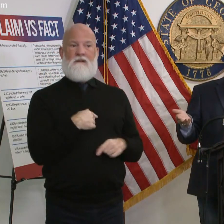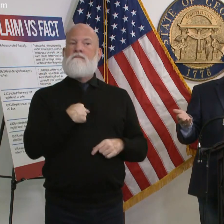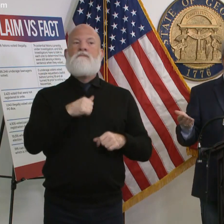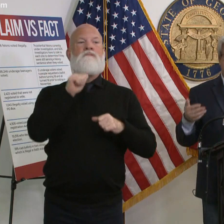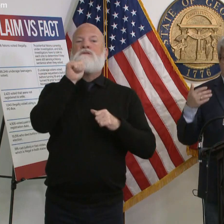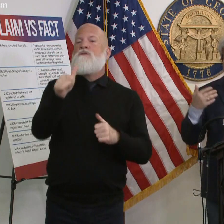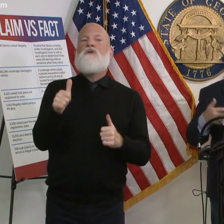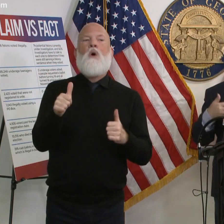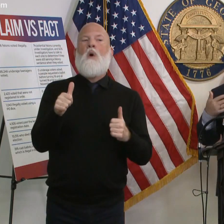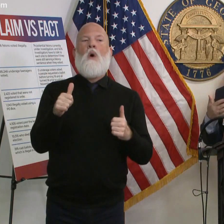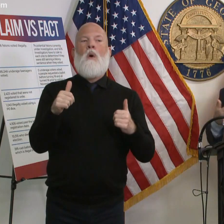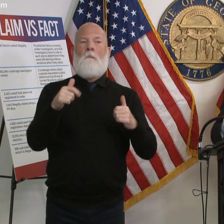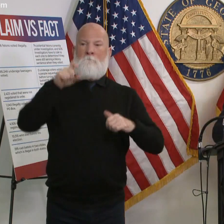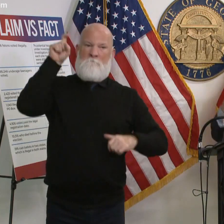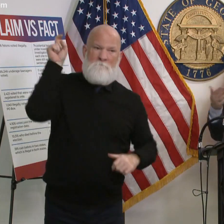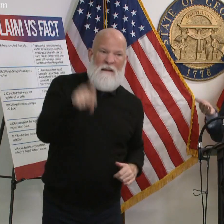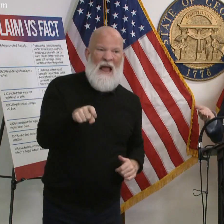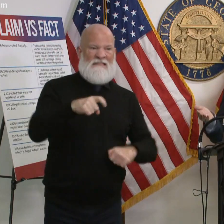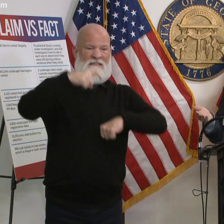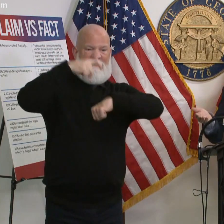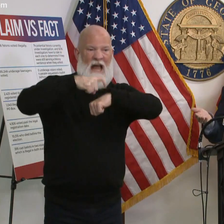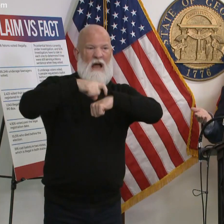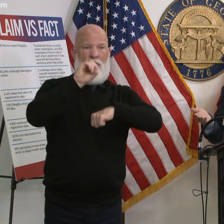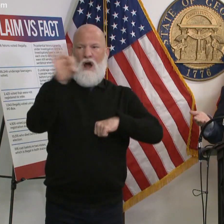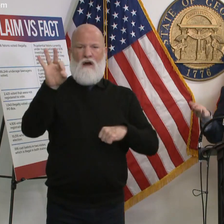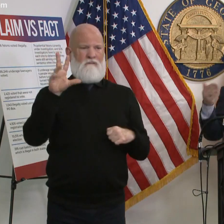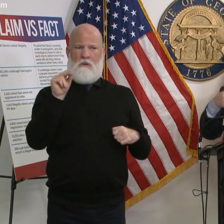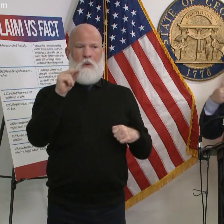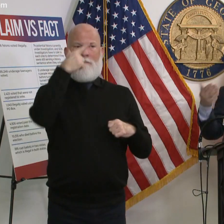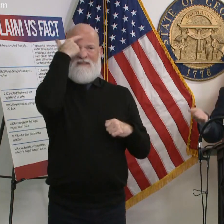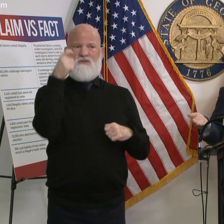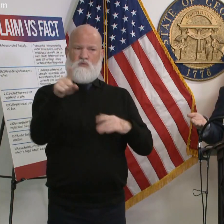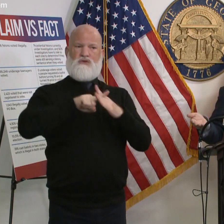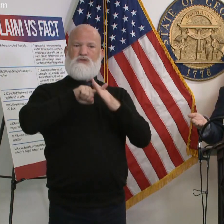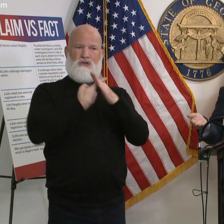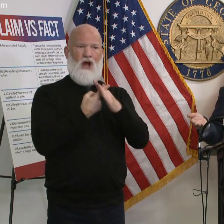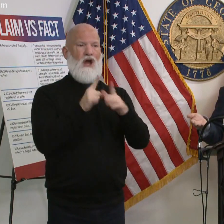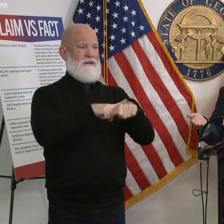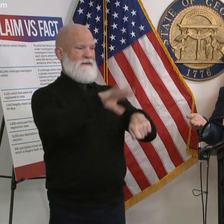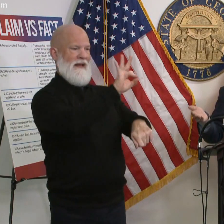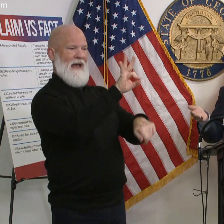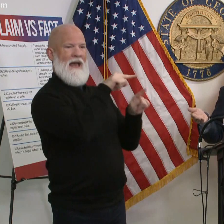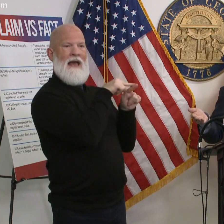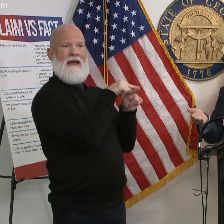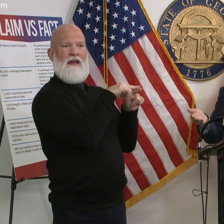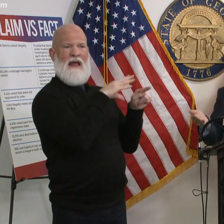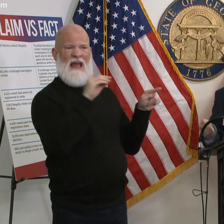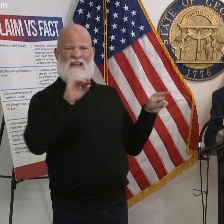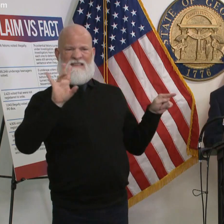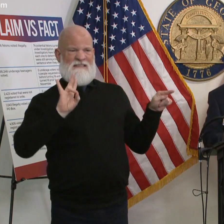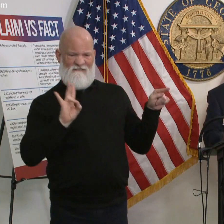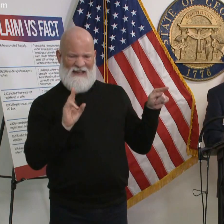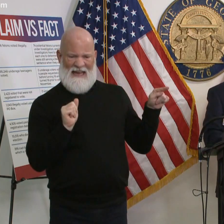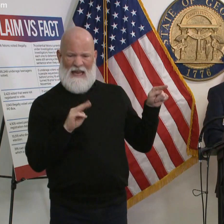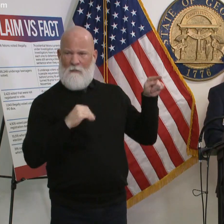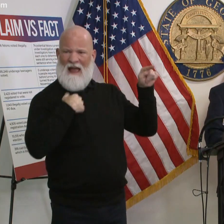at the end so that kind of thing doesn't happen but say you work a 12-hour manufacturing shift they do have to give you that those two hours to go do it